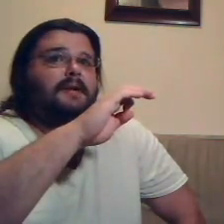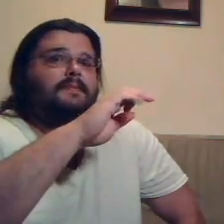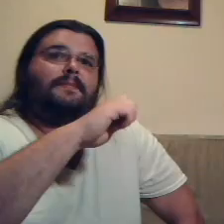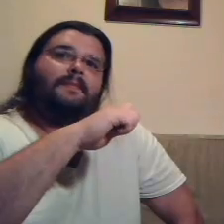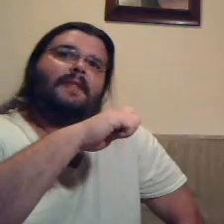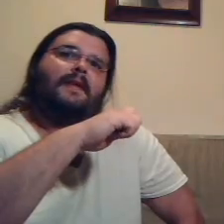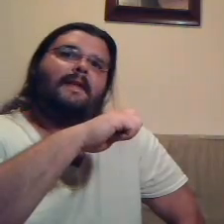minute.